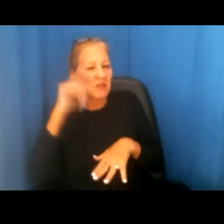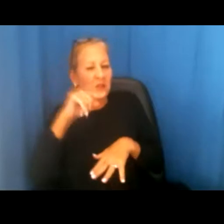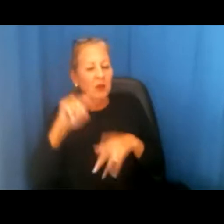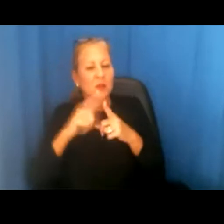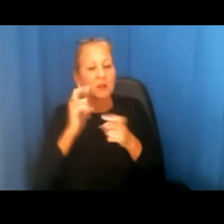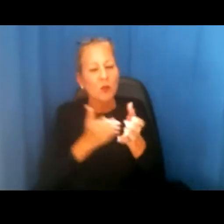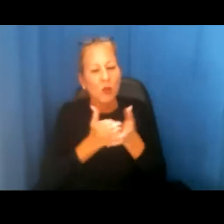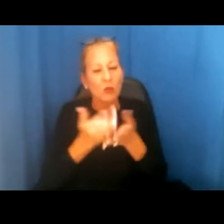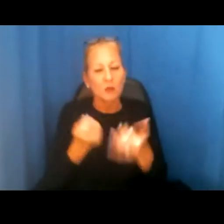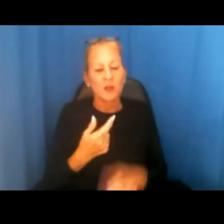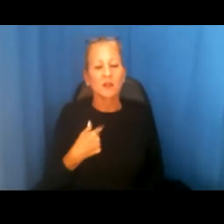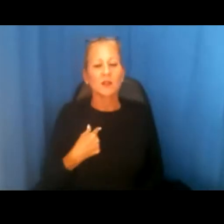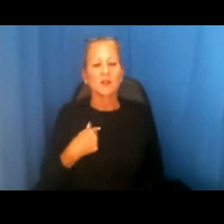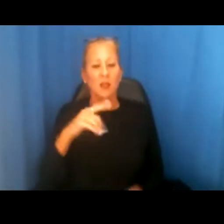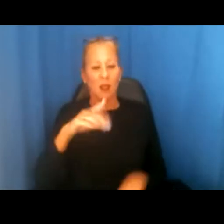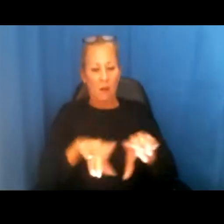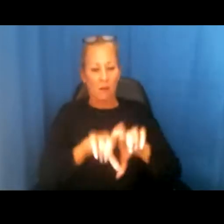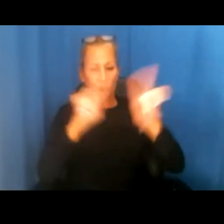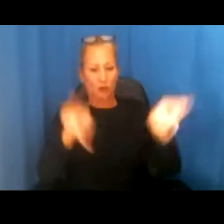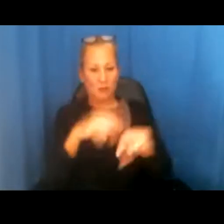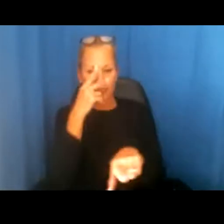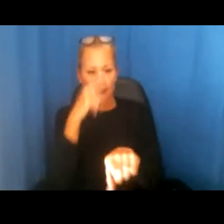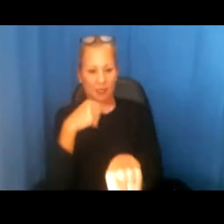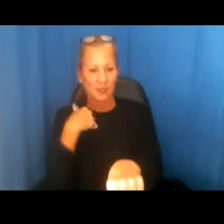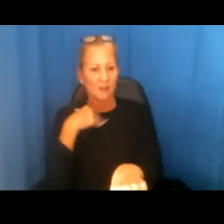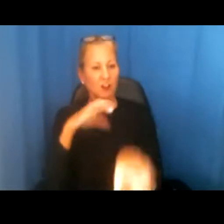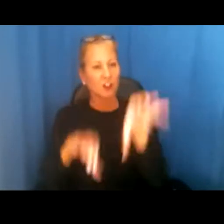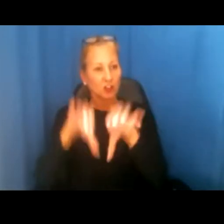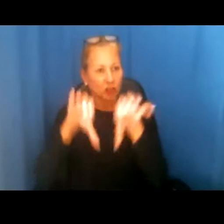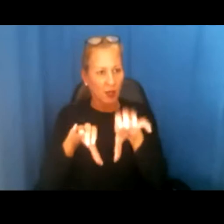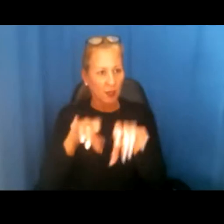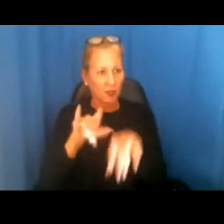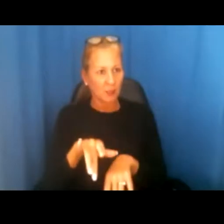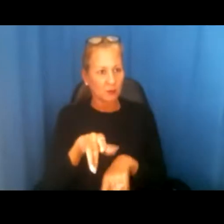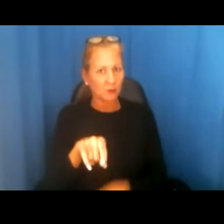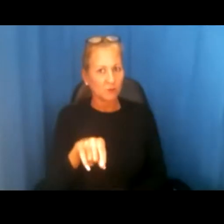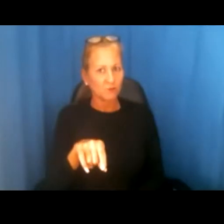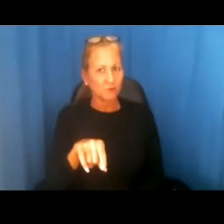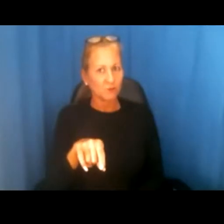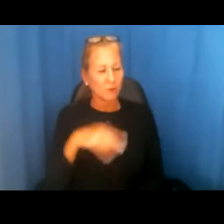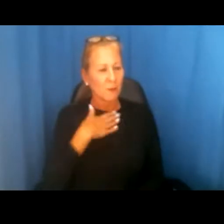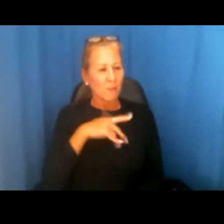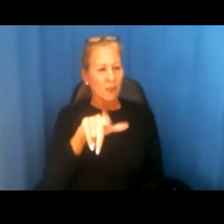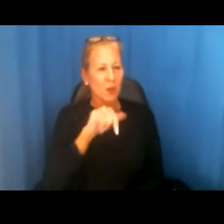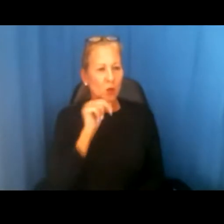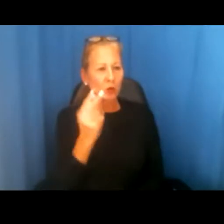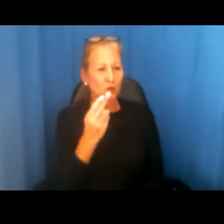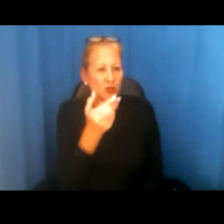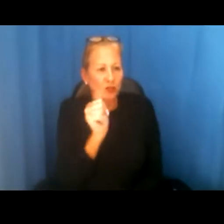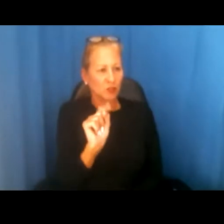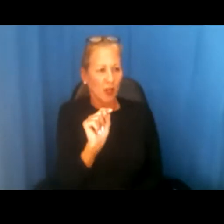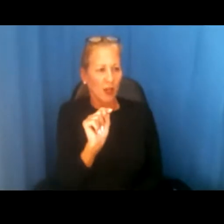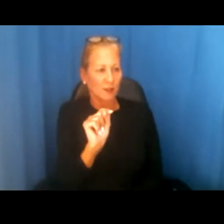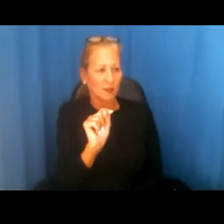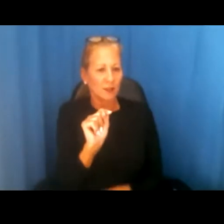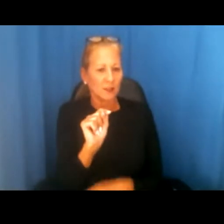through them. So at the bottom of the screen there is a chat button so please don't use the chat room unless there is